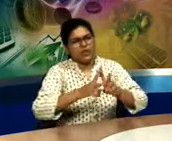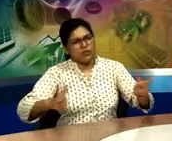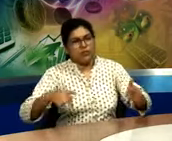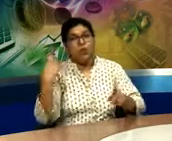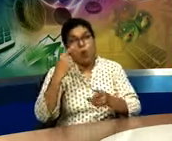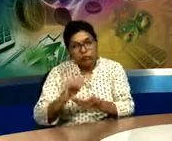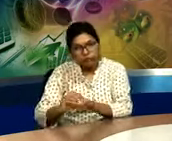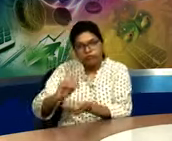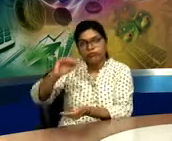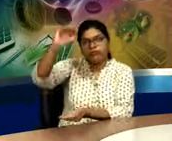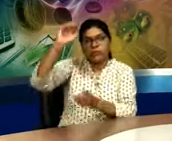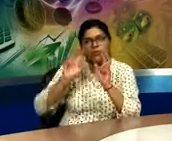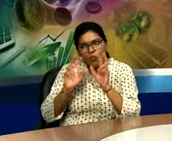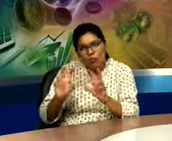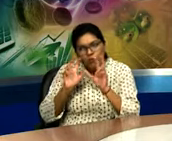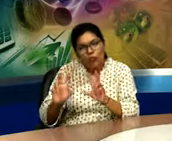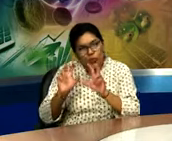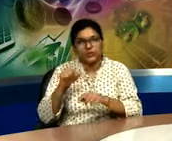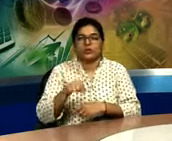them and that is also known as rearing